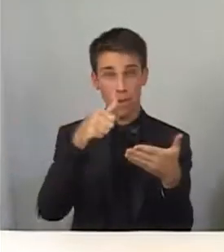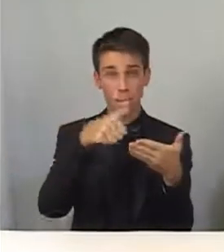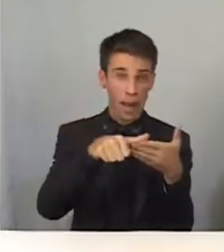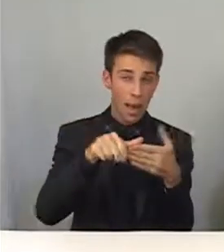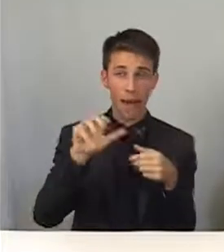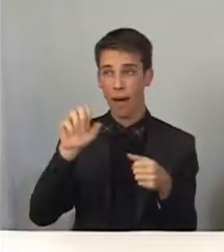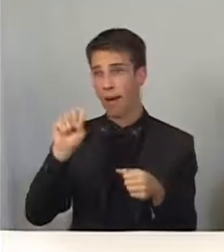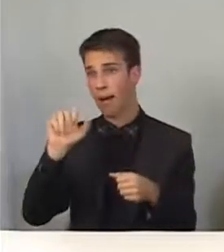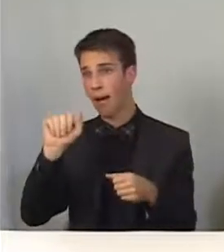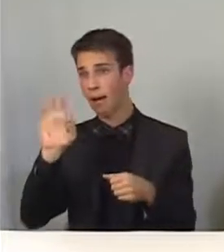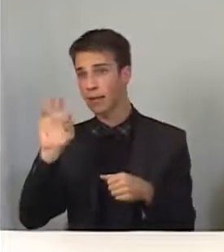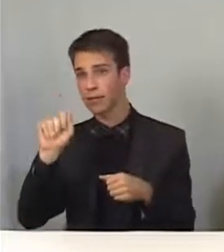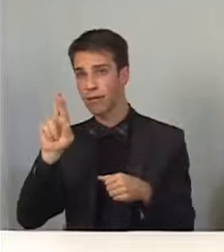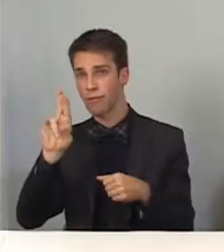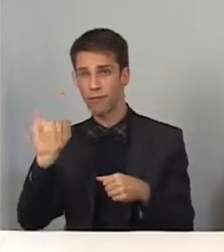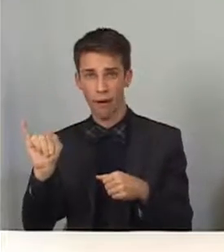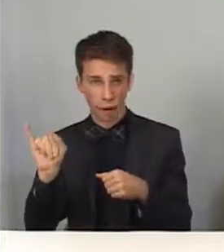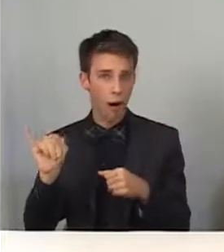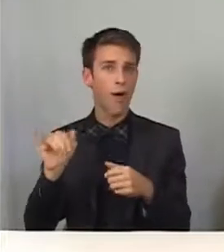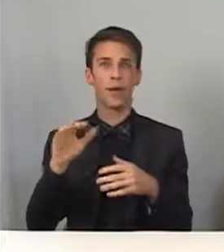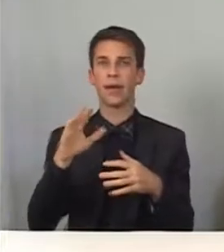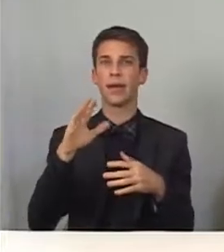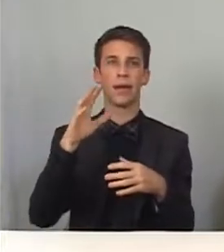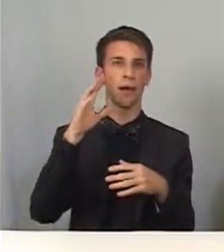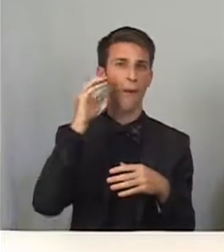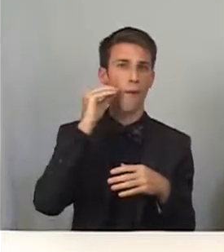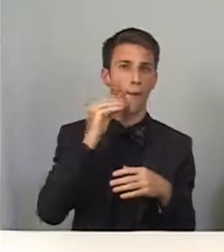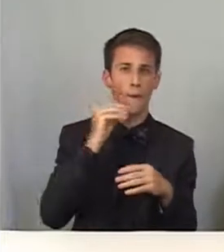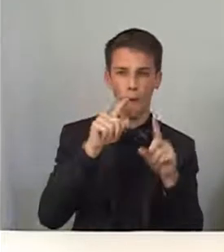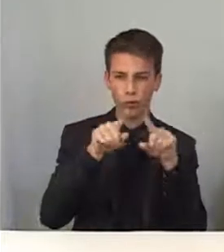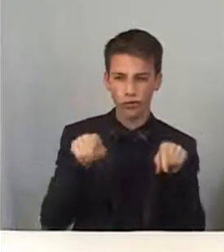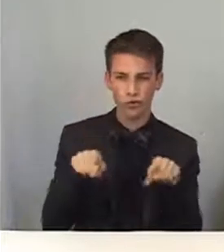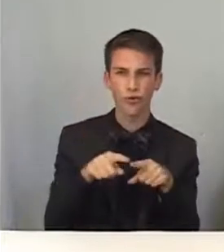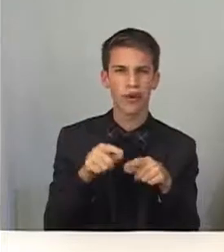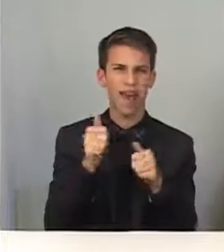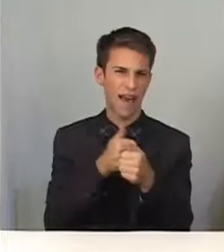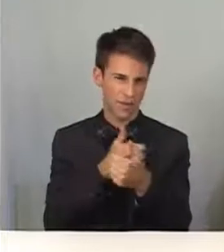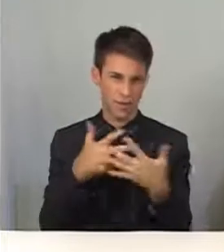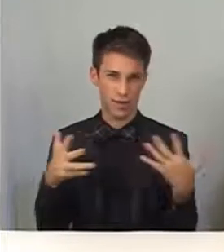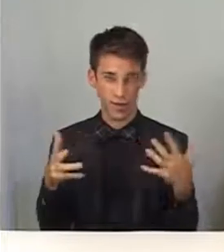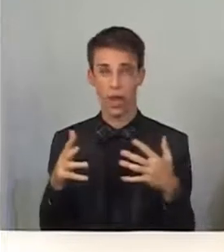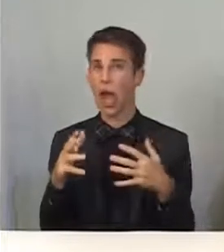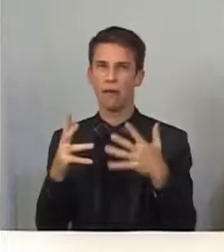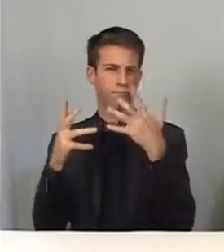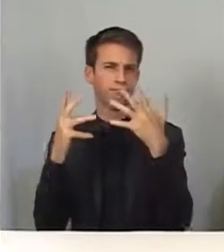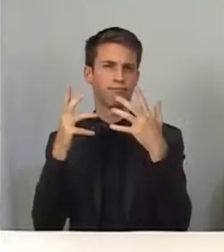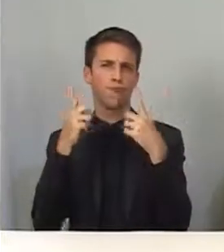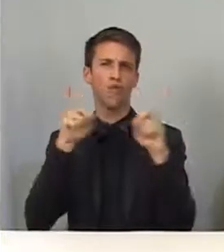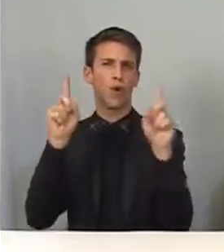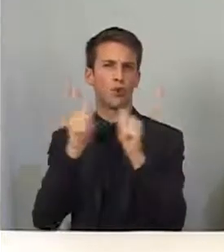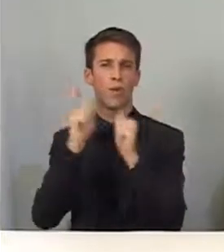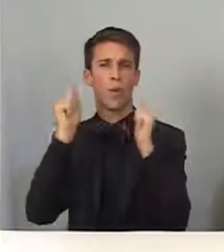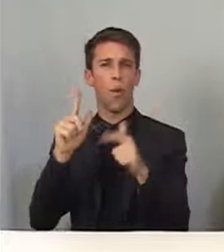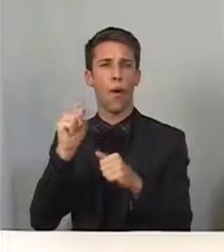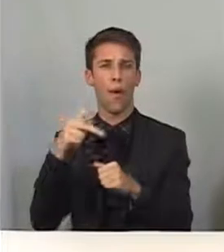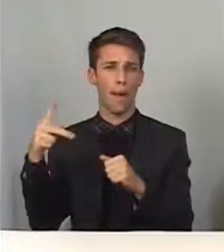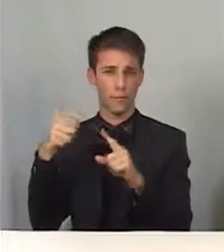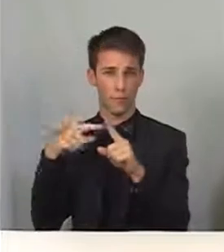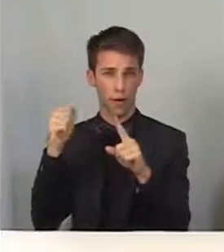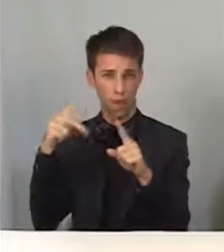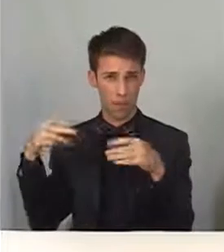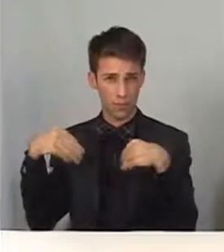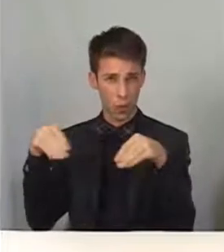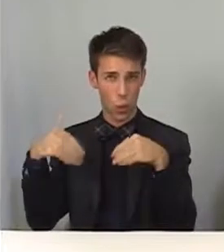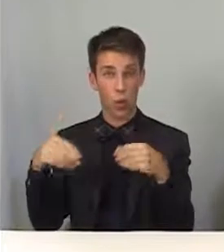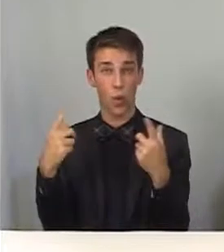home and lock screens. And it works with all apps from the App Store. A simple double tap with three fingers